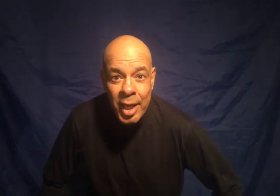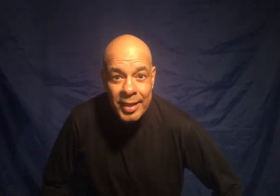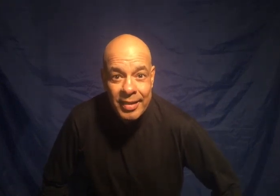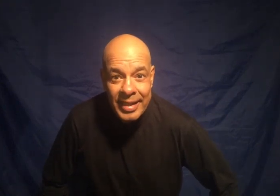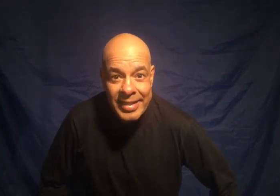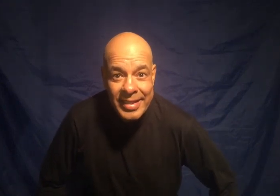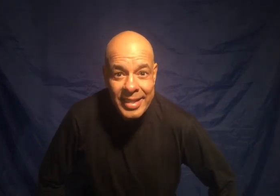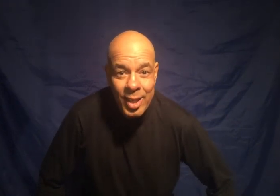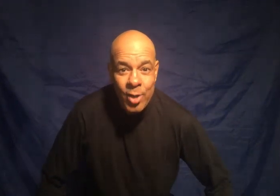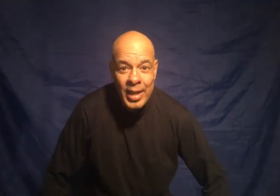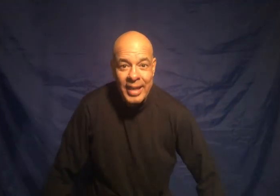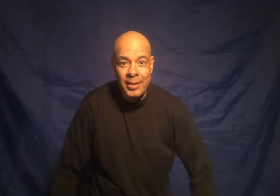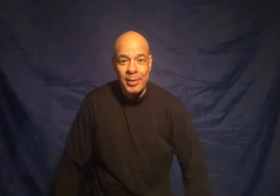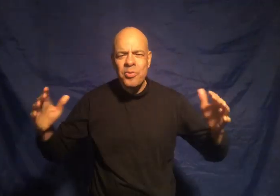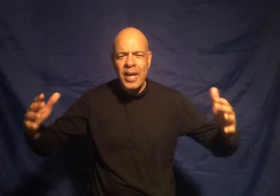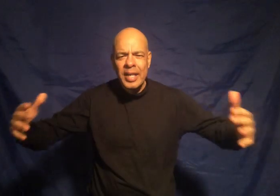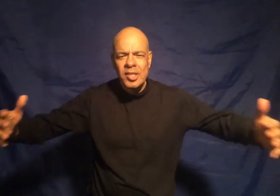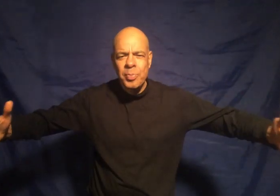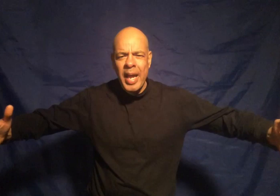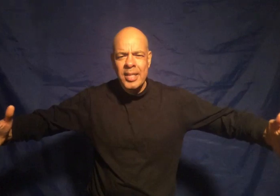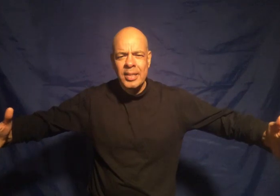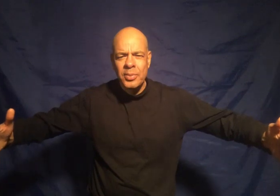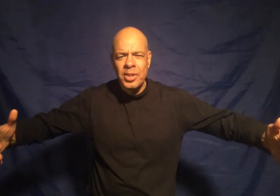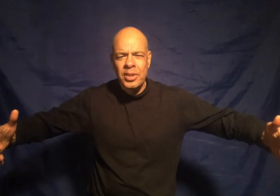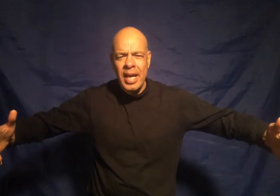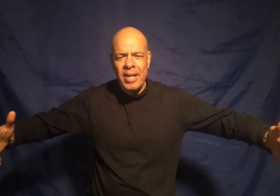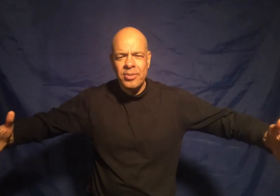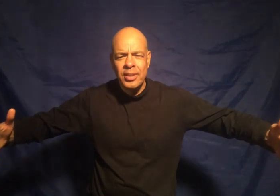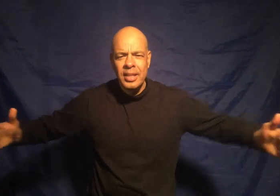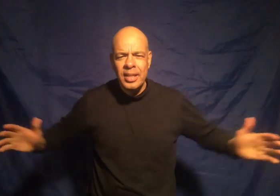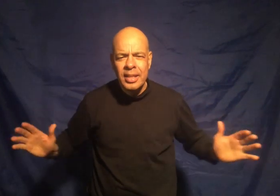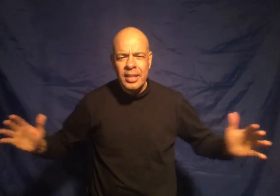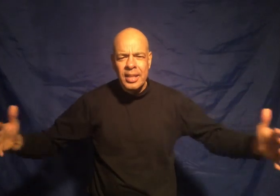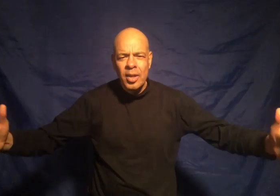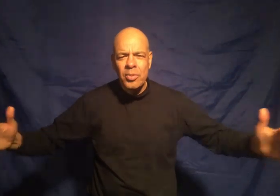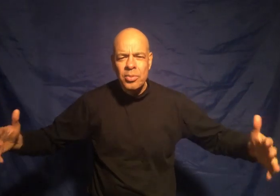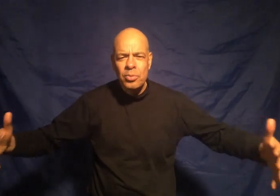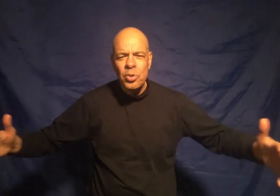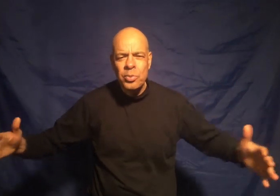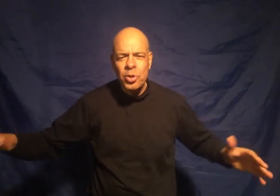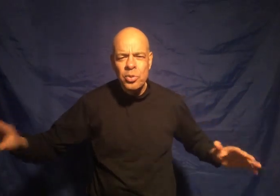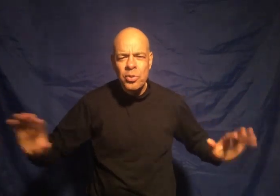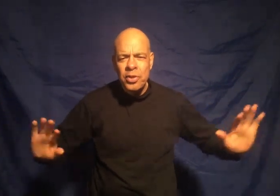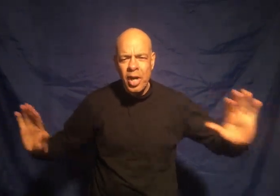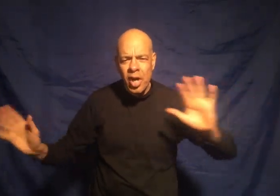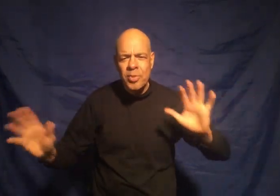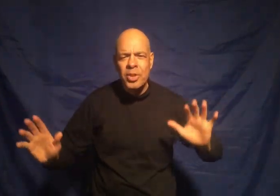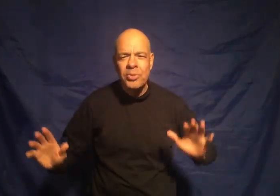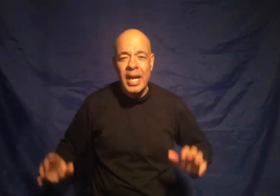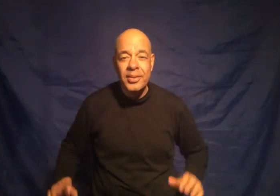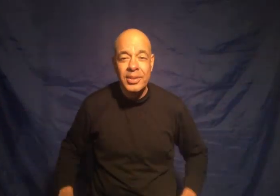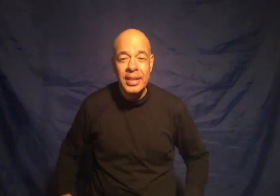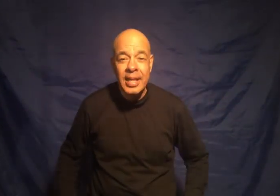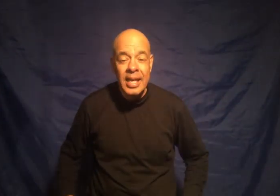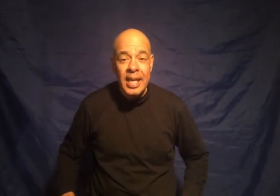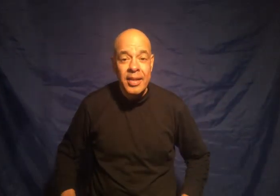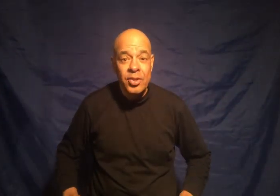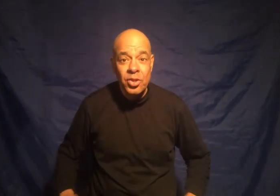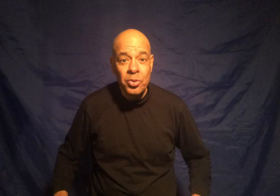other things all right I'll find a space in which you have you know room to move your arms around there's no